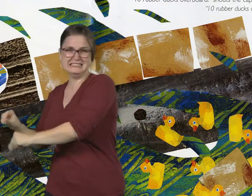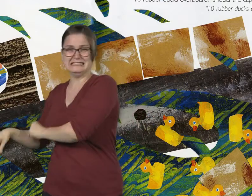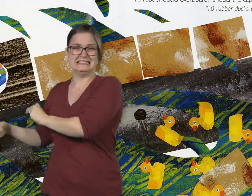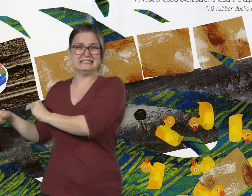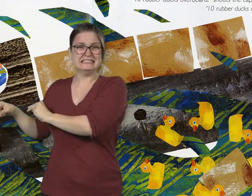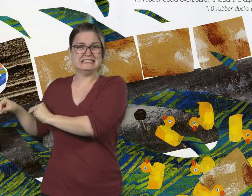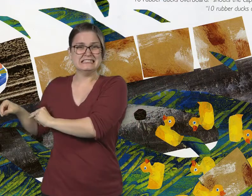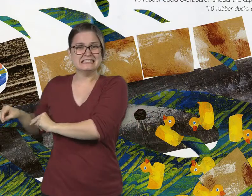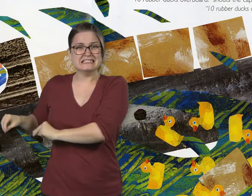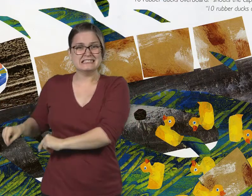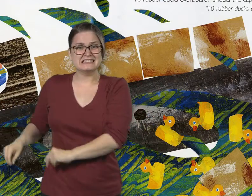ducks overboard!